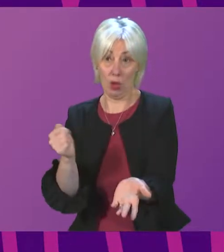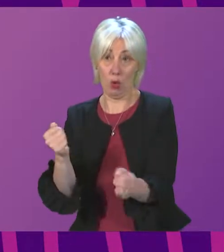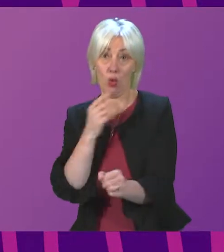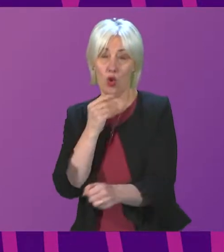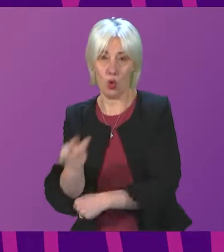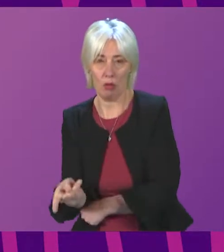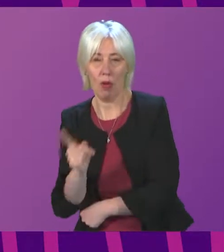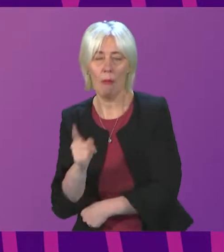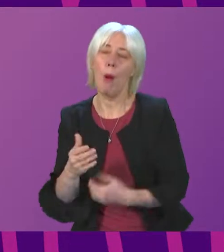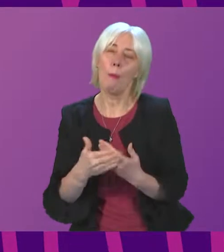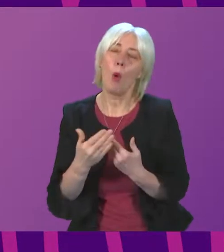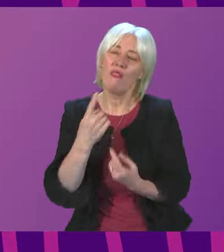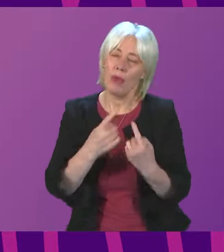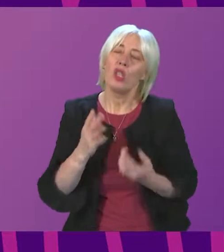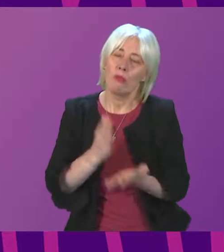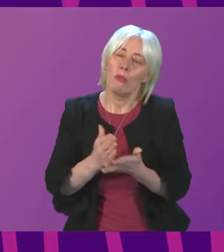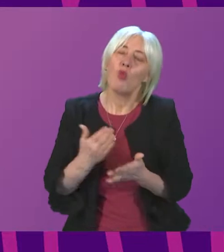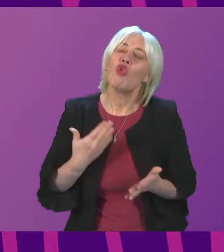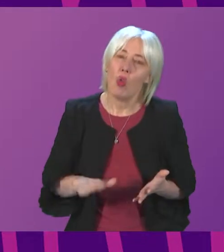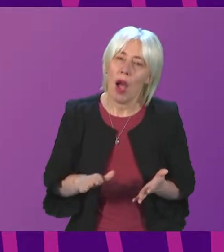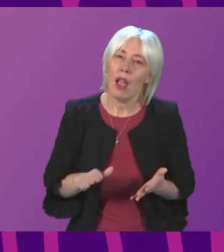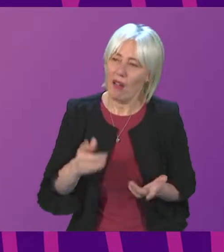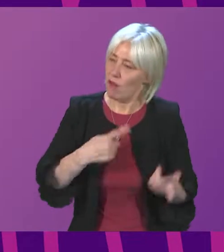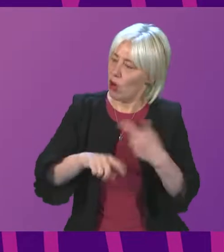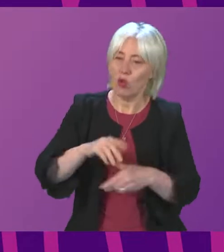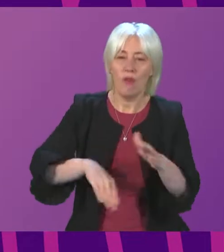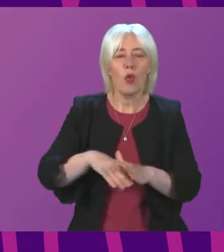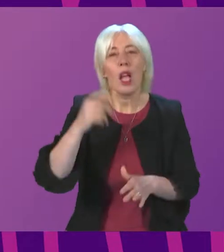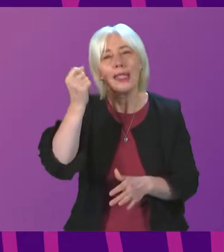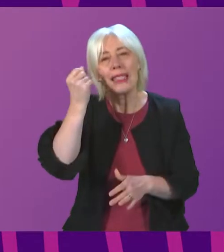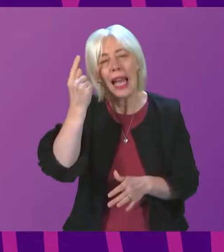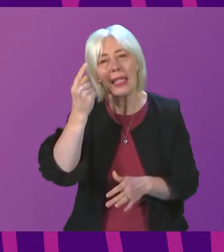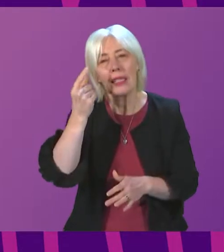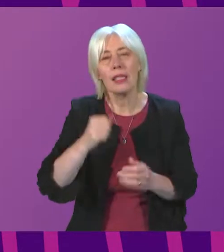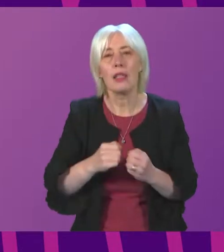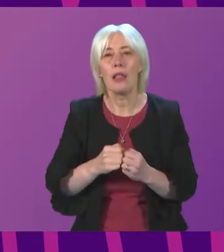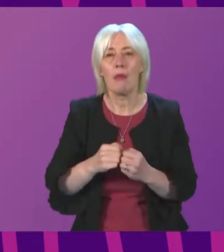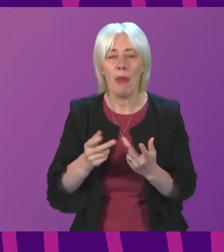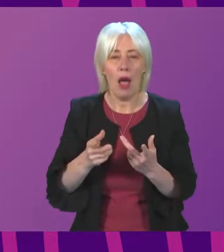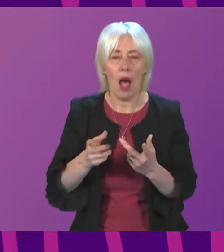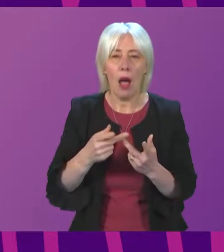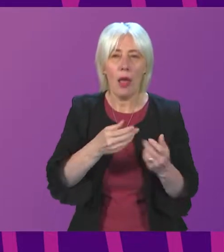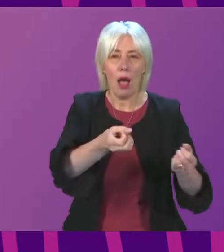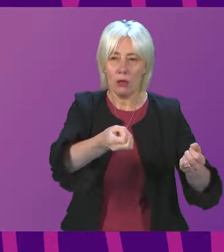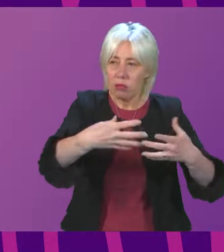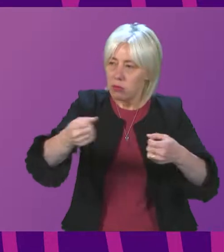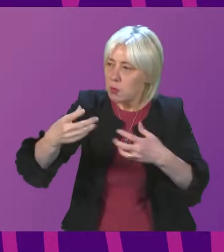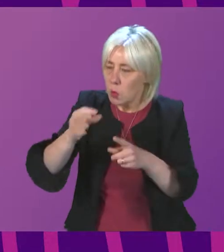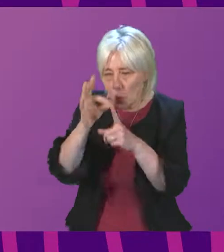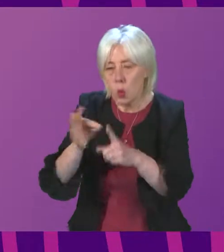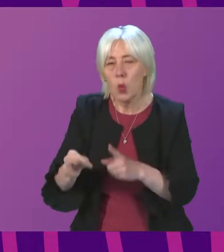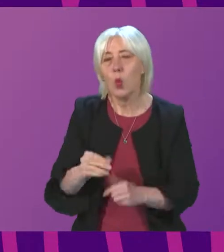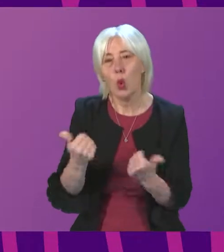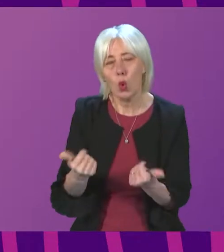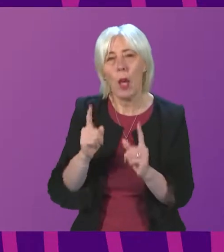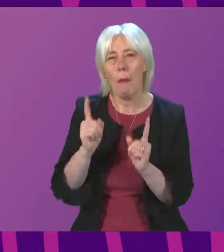more information is required for us to really understand. It's very useful to have the other members who've given us lots of detail. But there